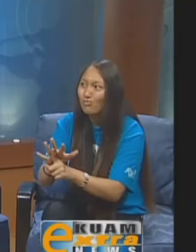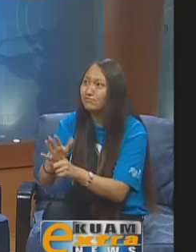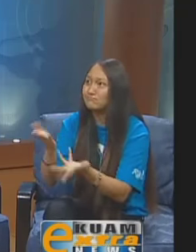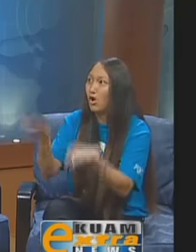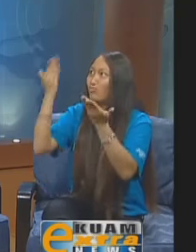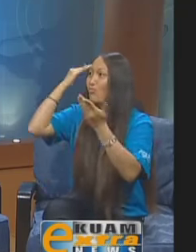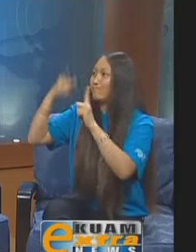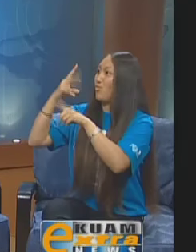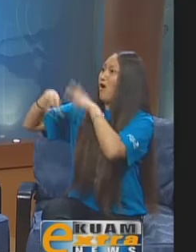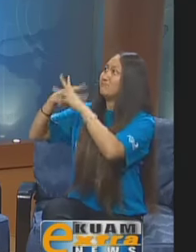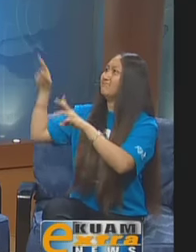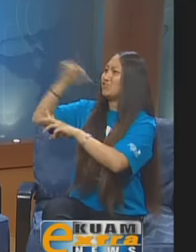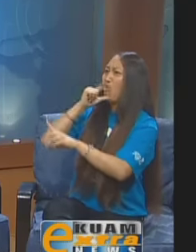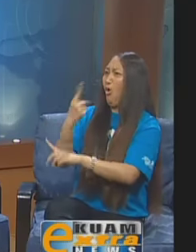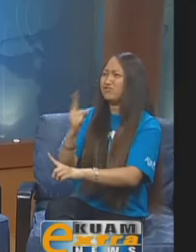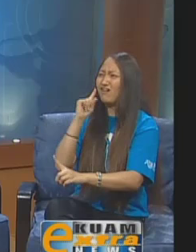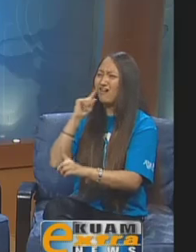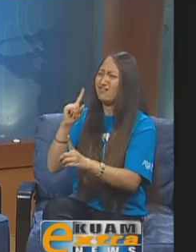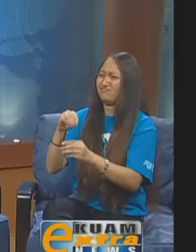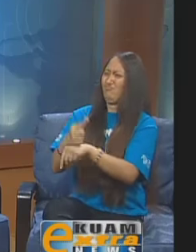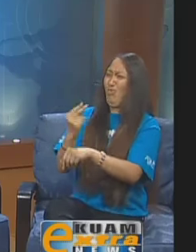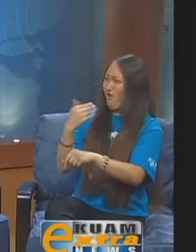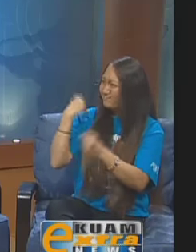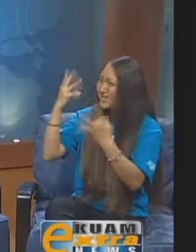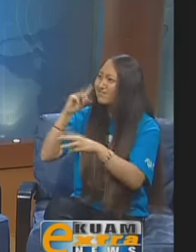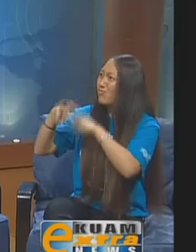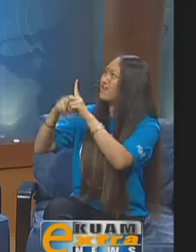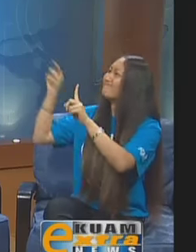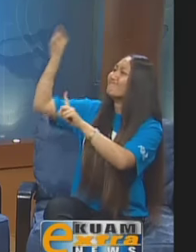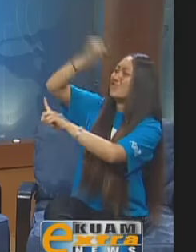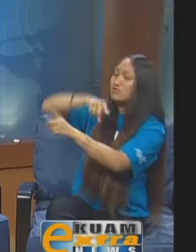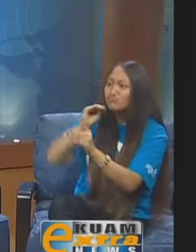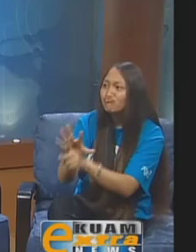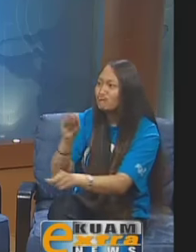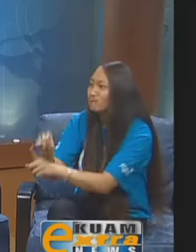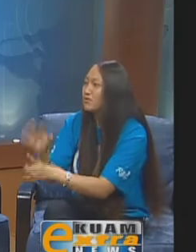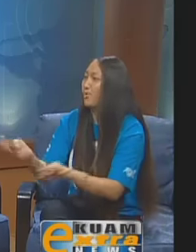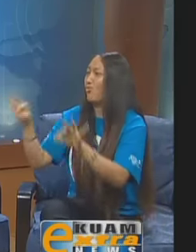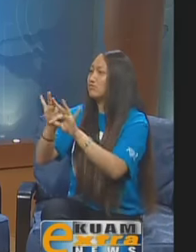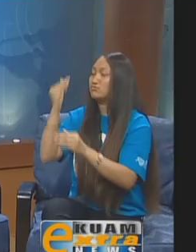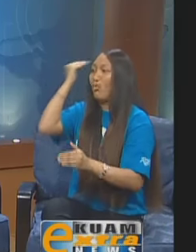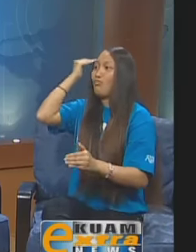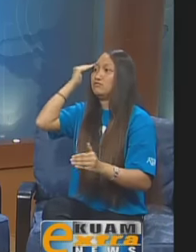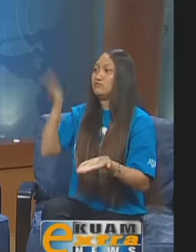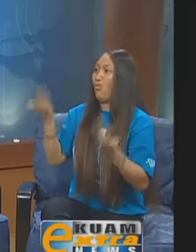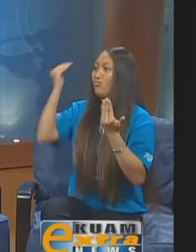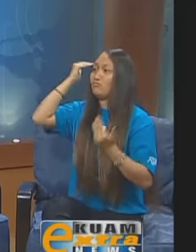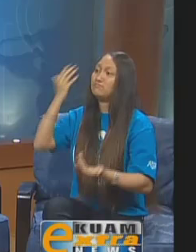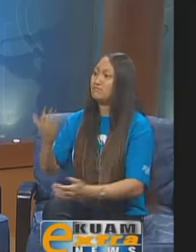you know, that exposure of deaf culture. And it's so important for them to know that they're not alone in the world, that they have other